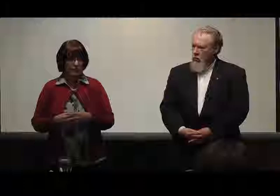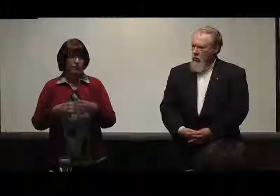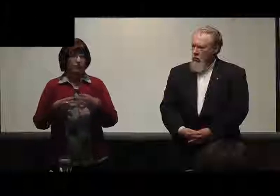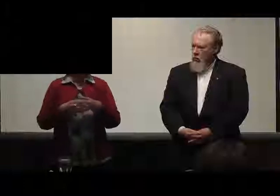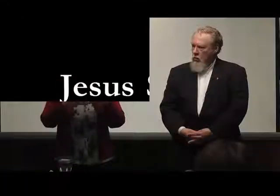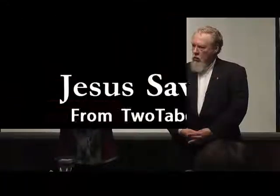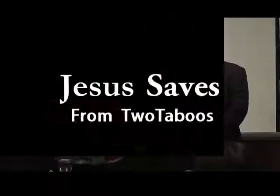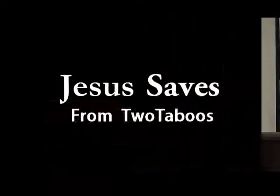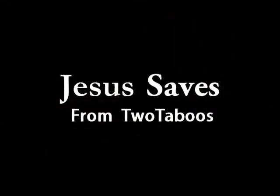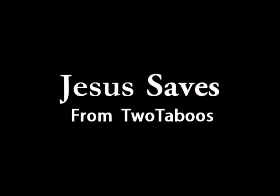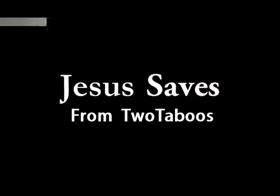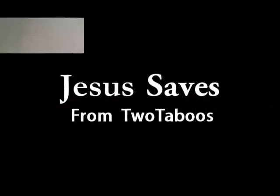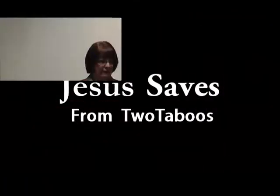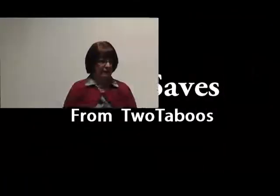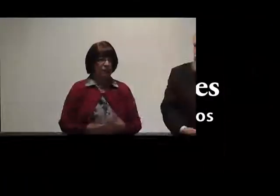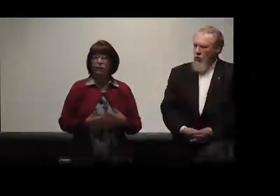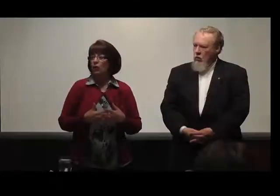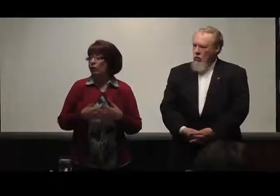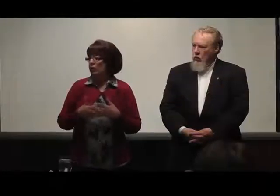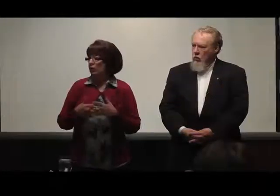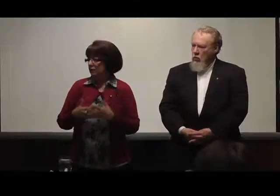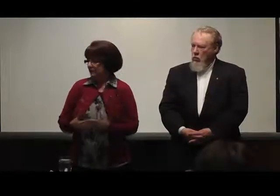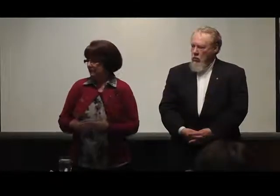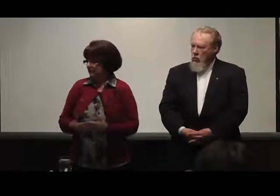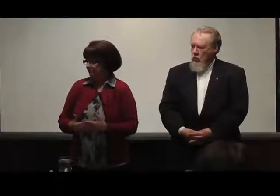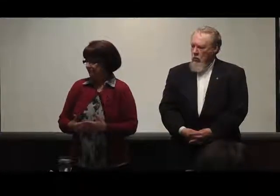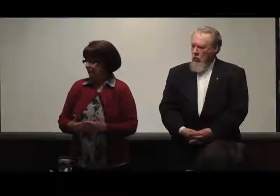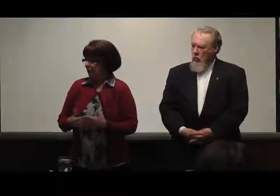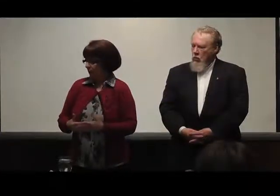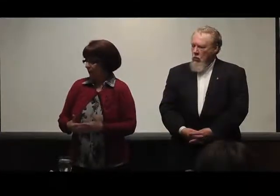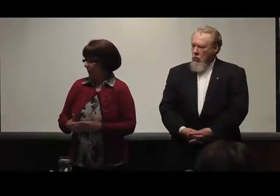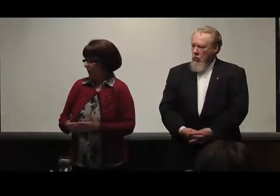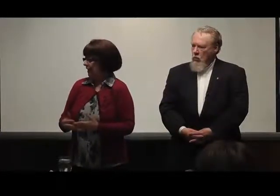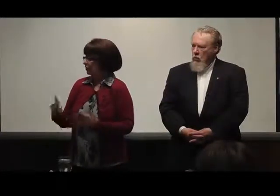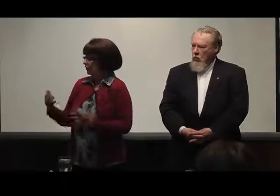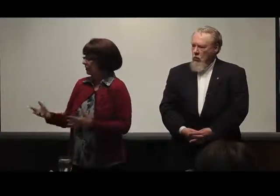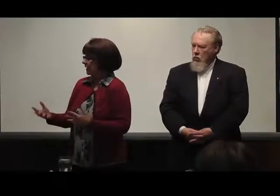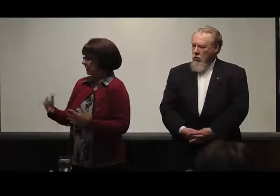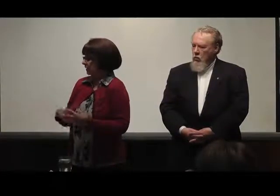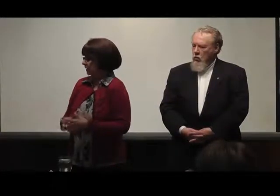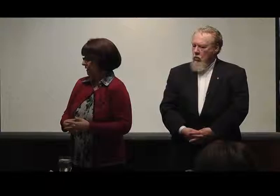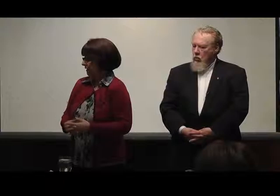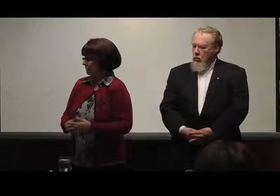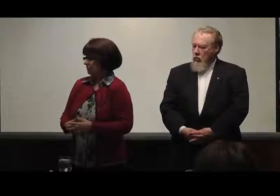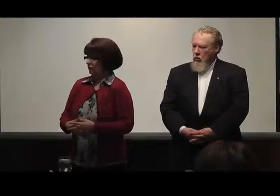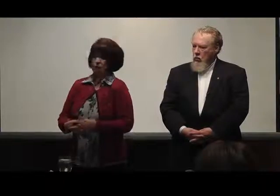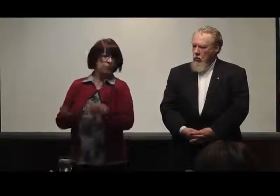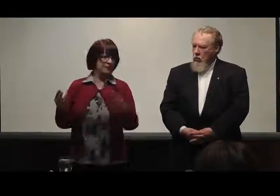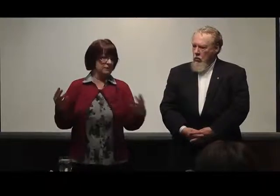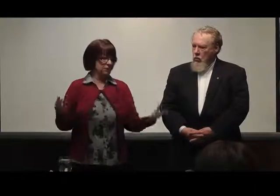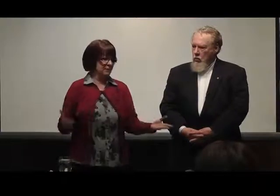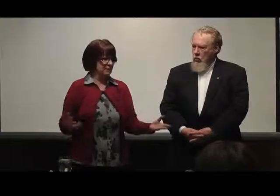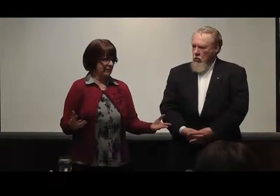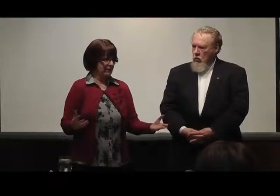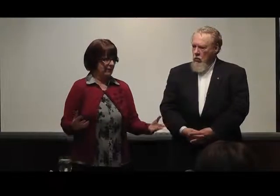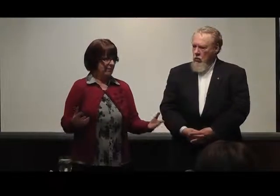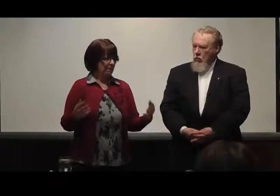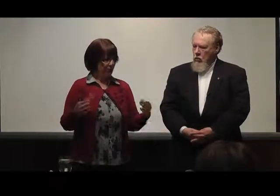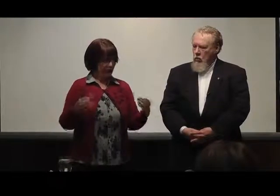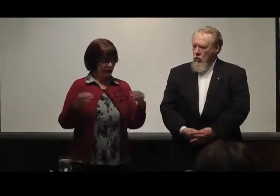So we learn about money when we're little kids. Okay, great. And we learn about it from our parents. No big surprise there. But